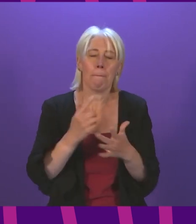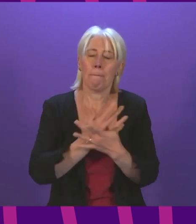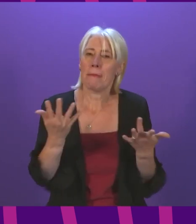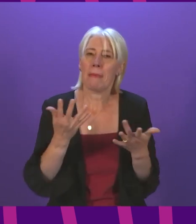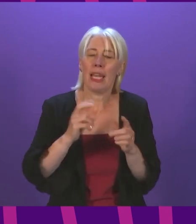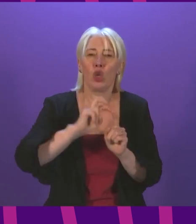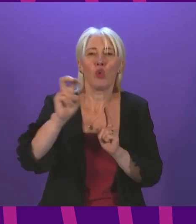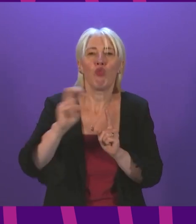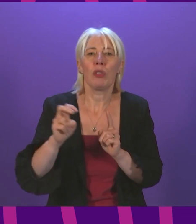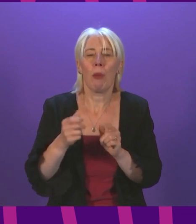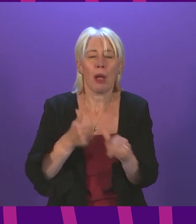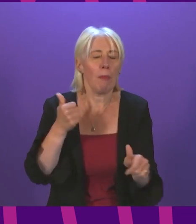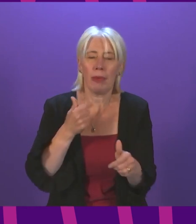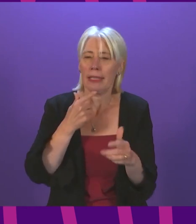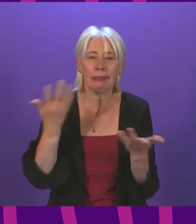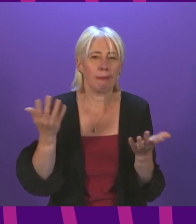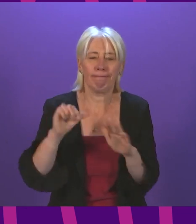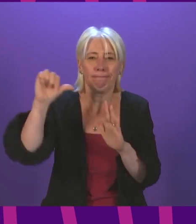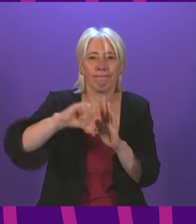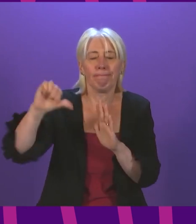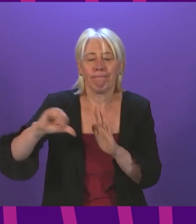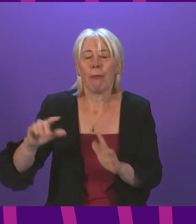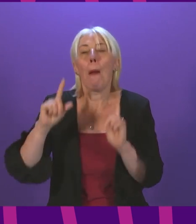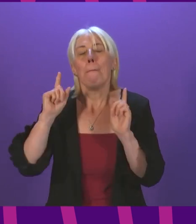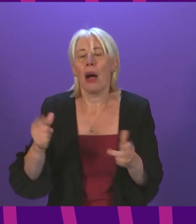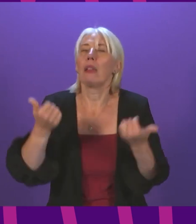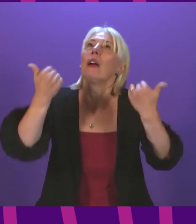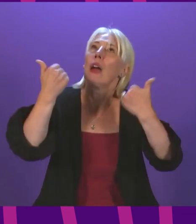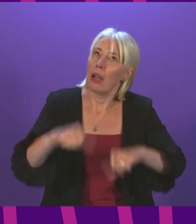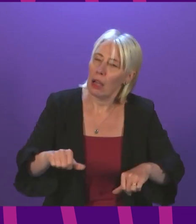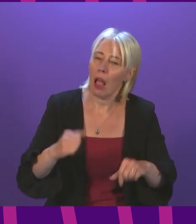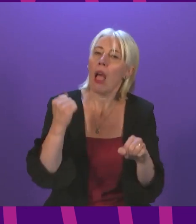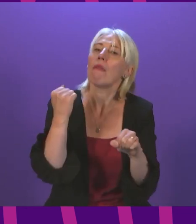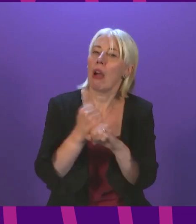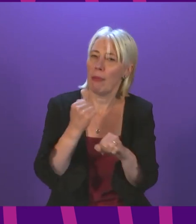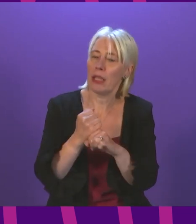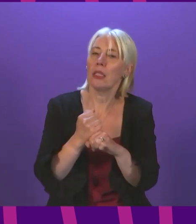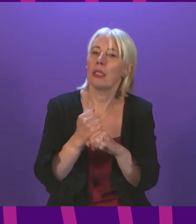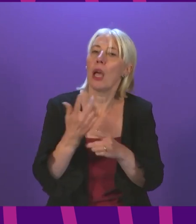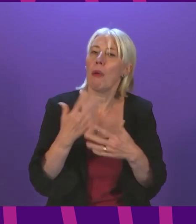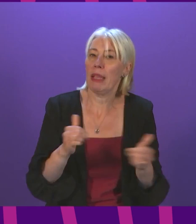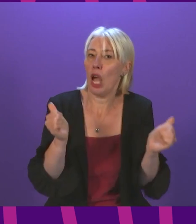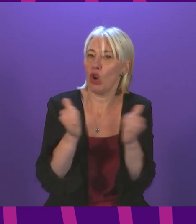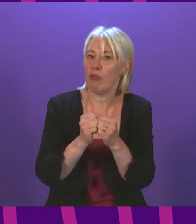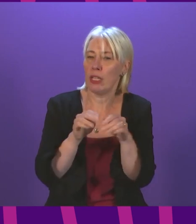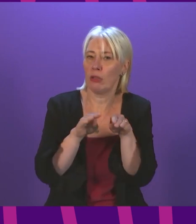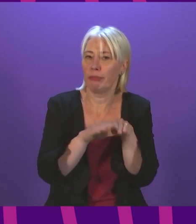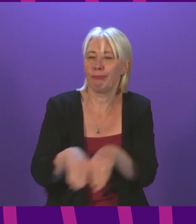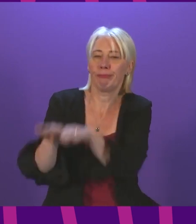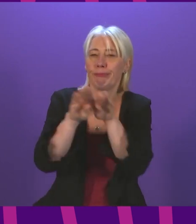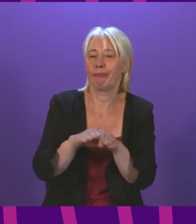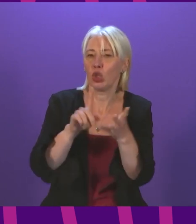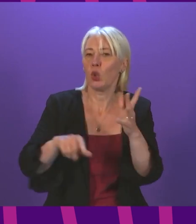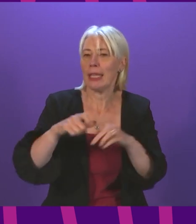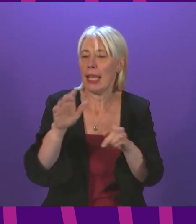lost out. But I have to say it is welcome that finally the Government have agreed to align the rules with the rest of the UK on